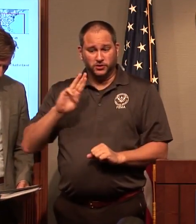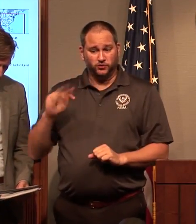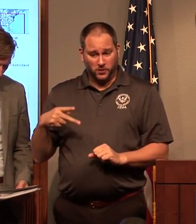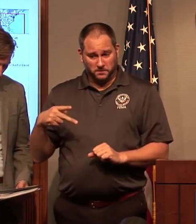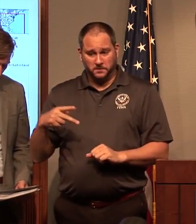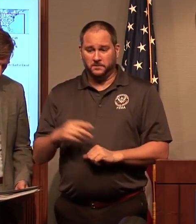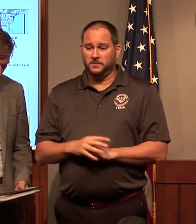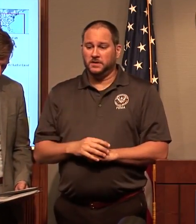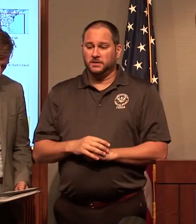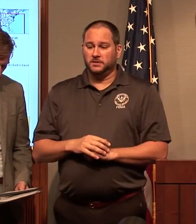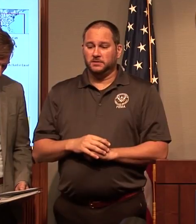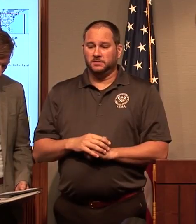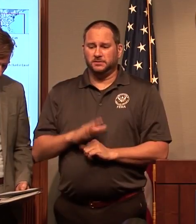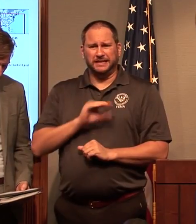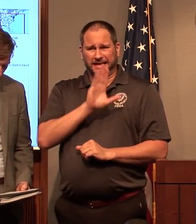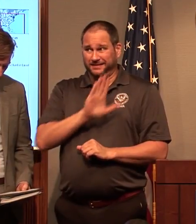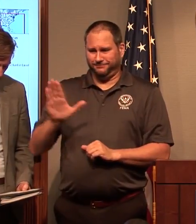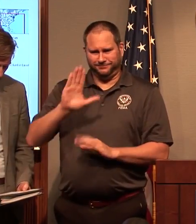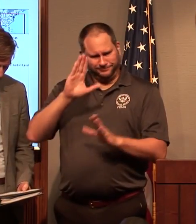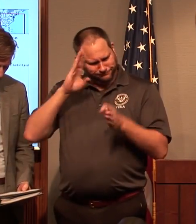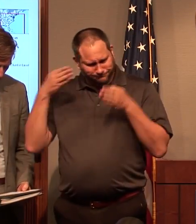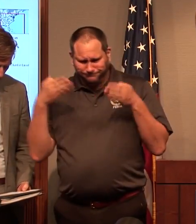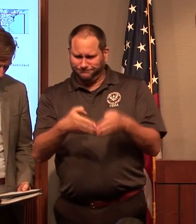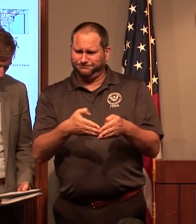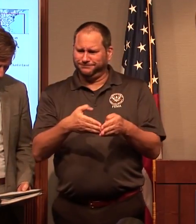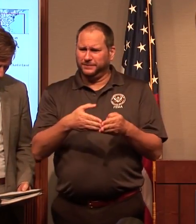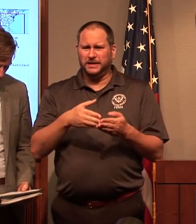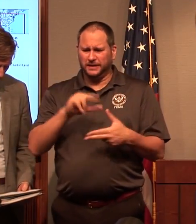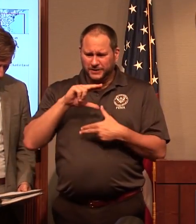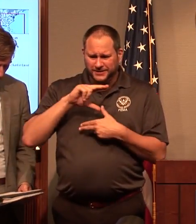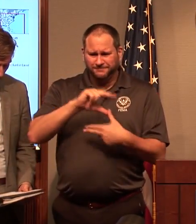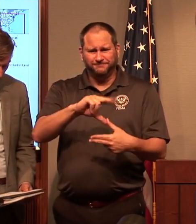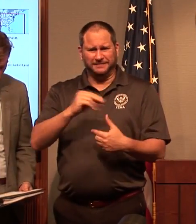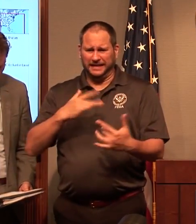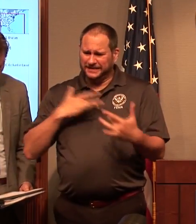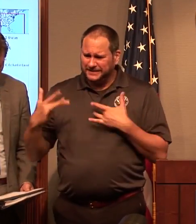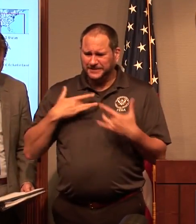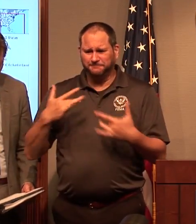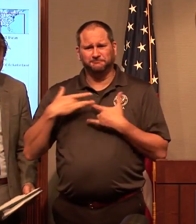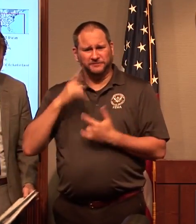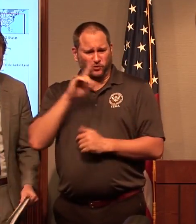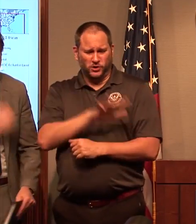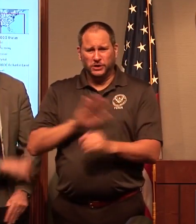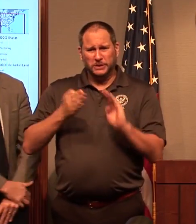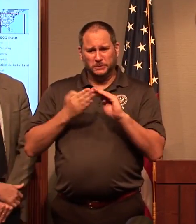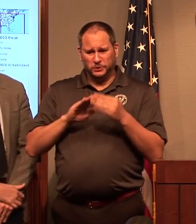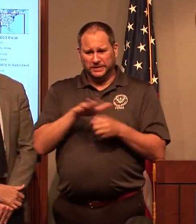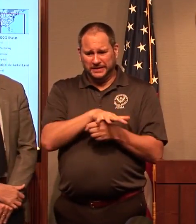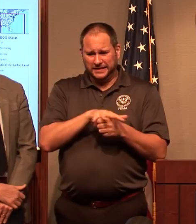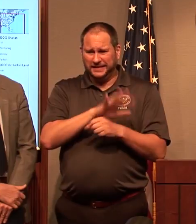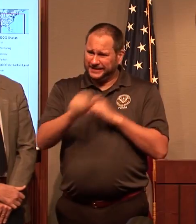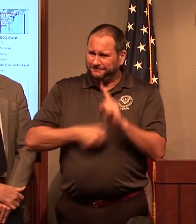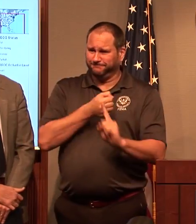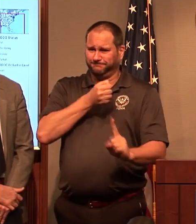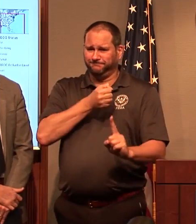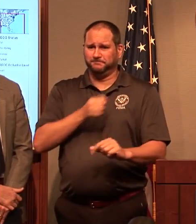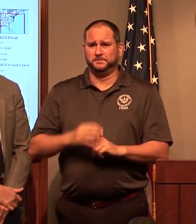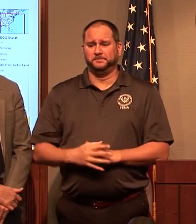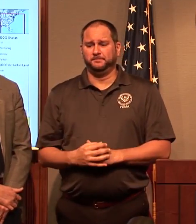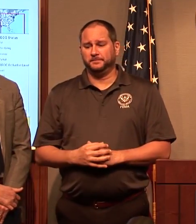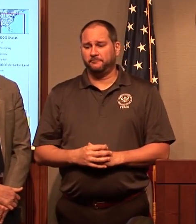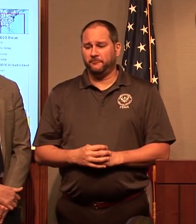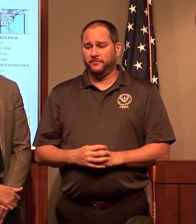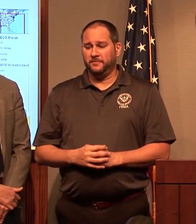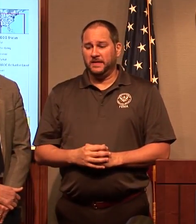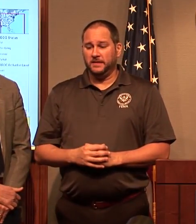for their attention to this storm and their concern for communities that are affected. The White House and the